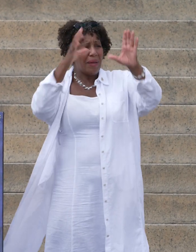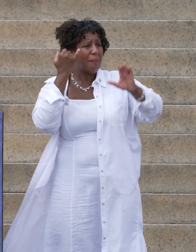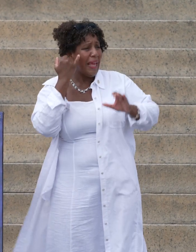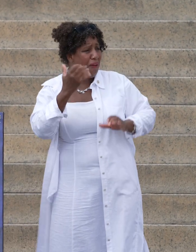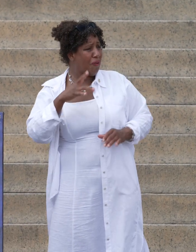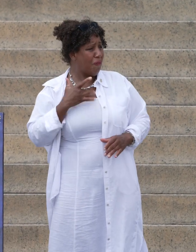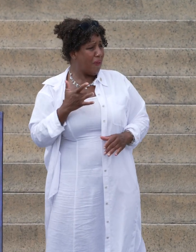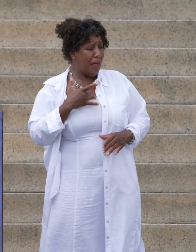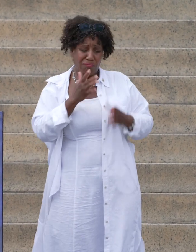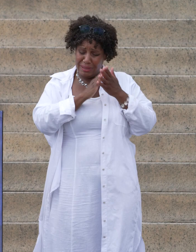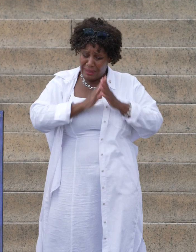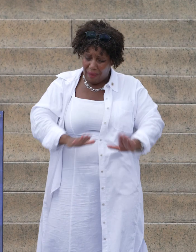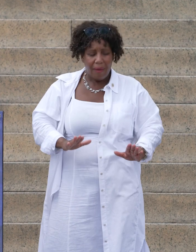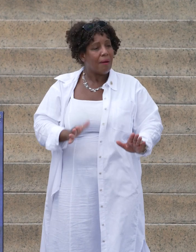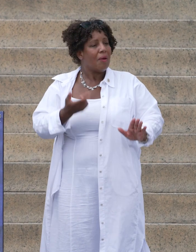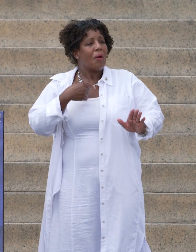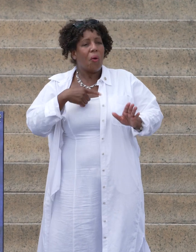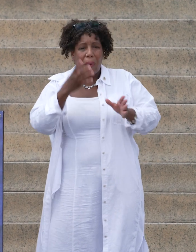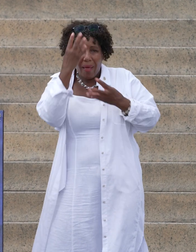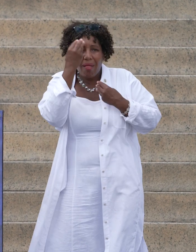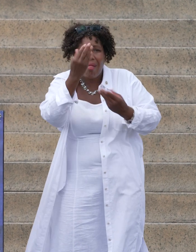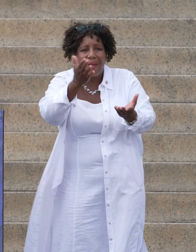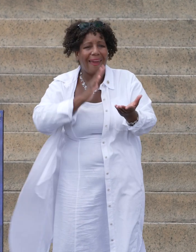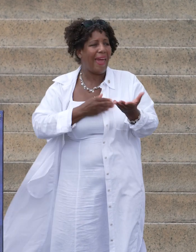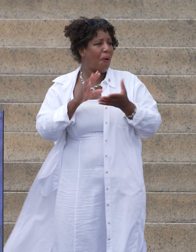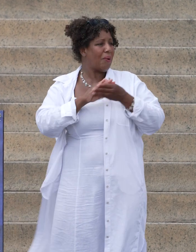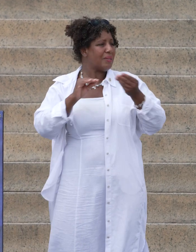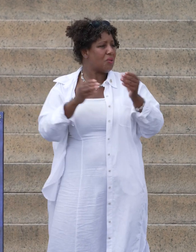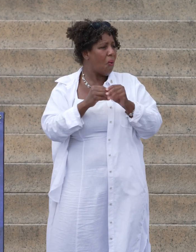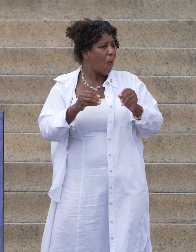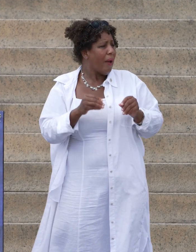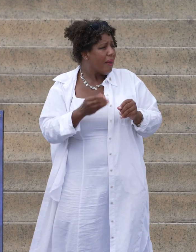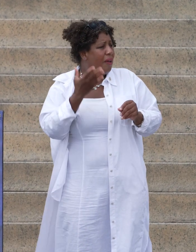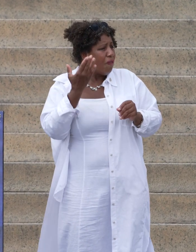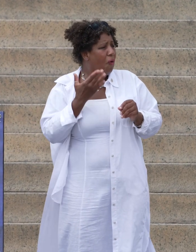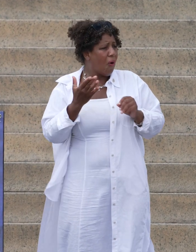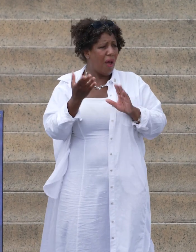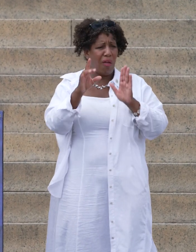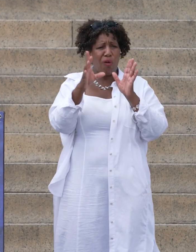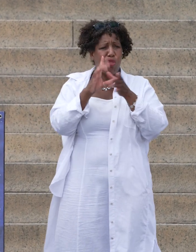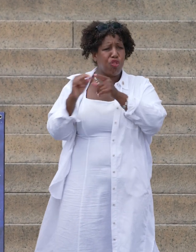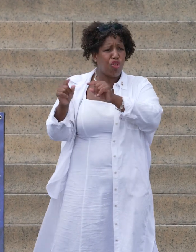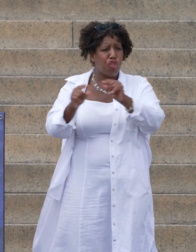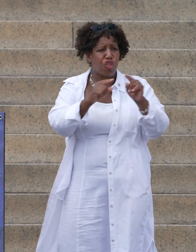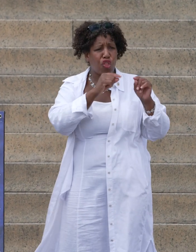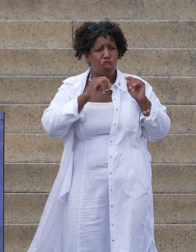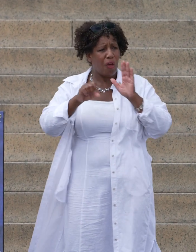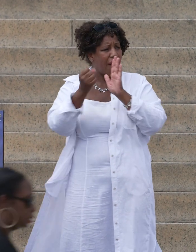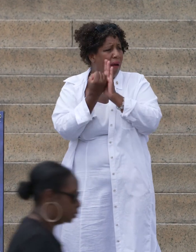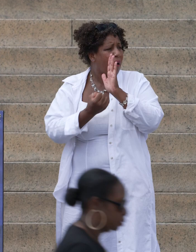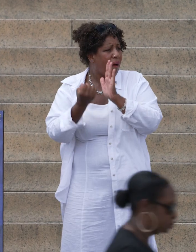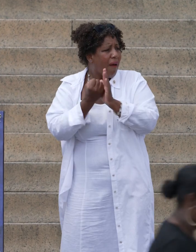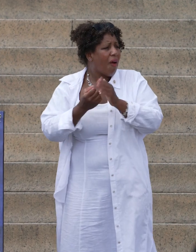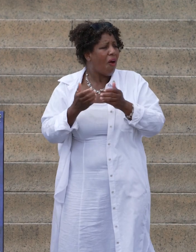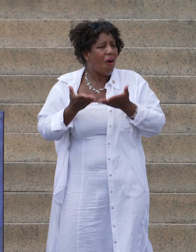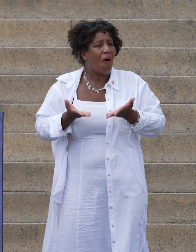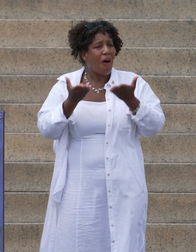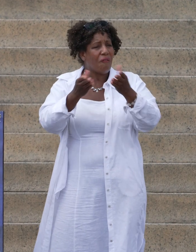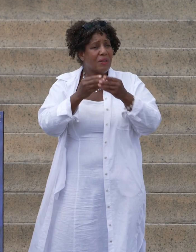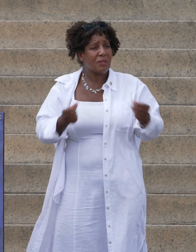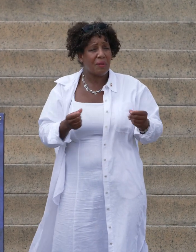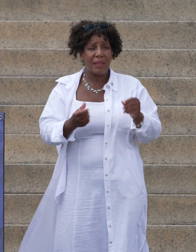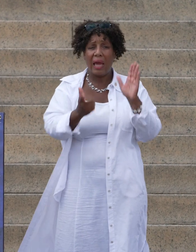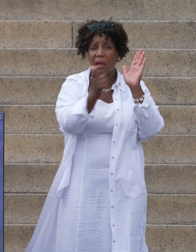of silence, we tell our stories. In the face of smears, we offer solutions. When they ban